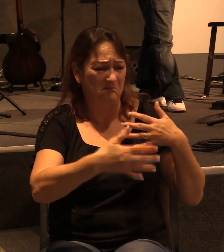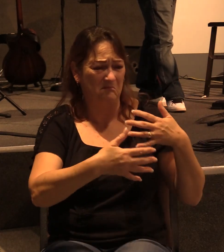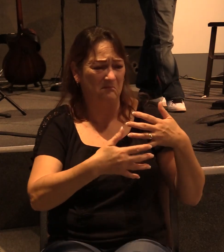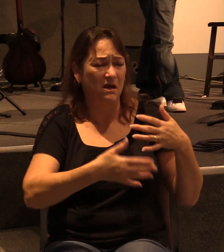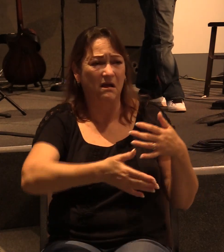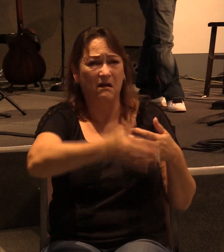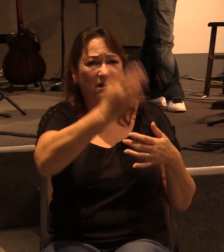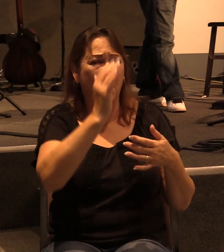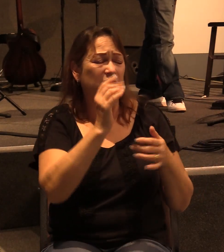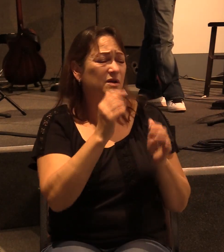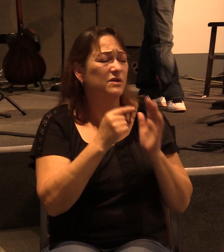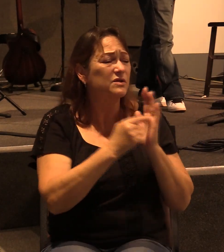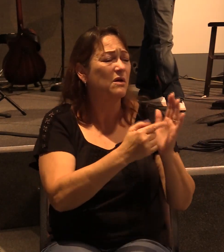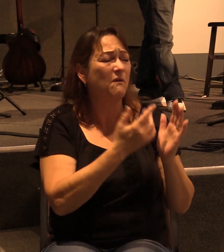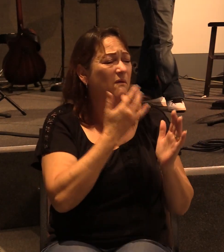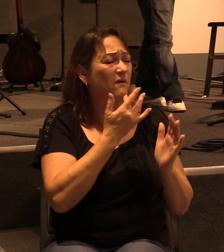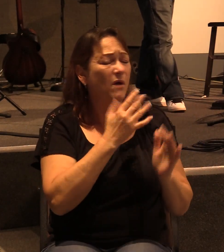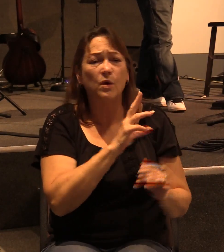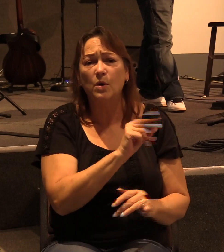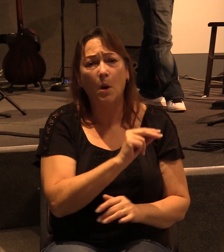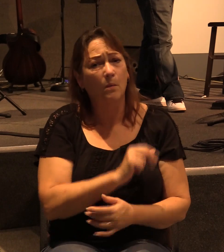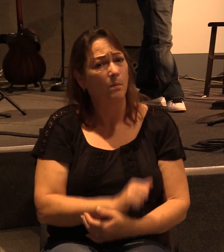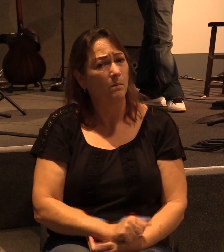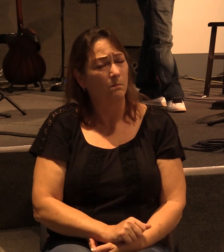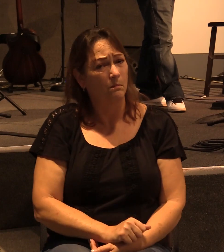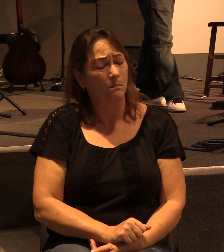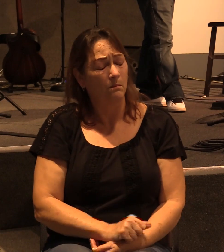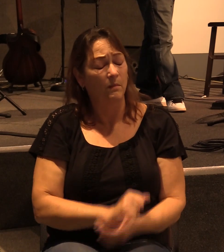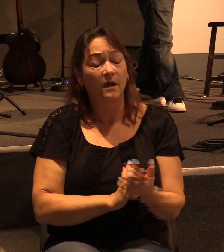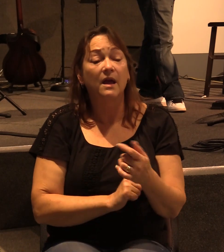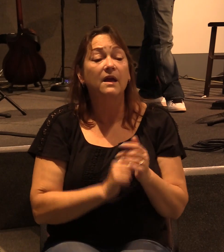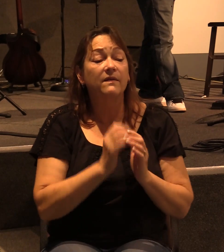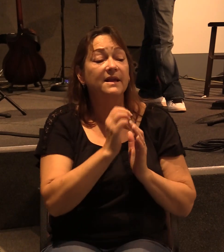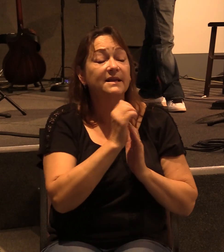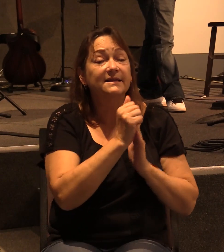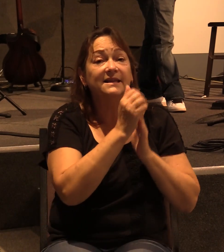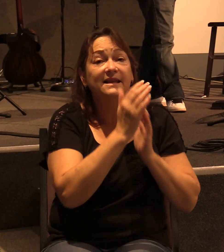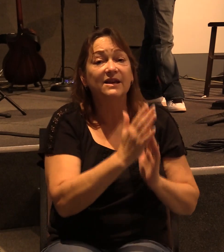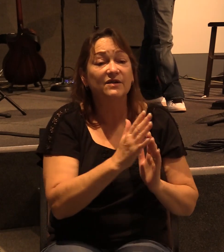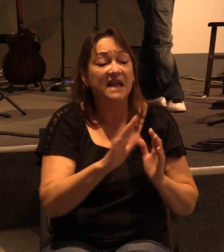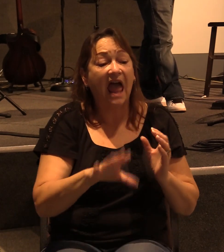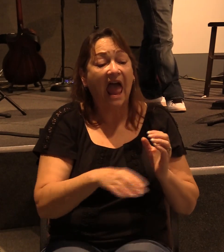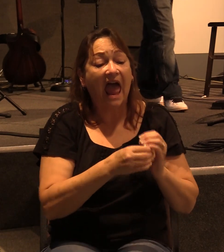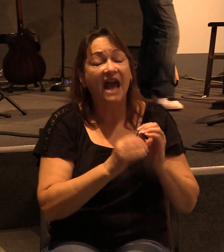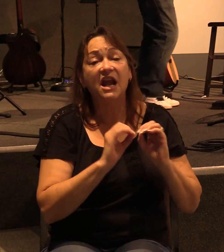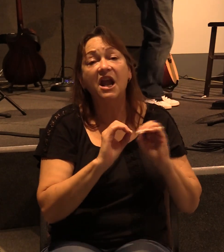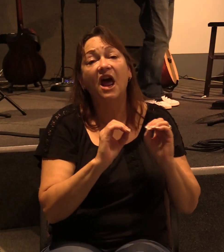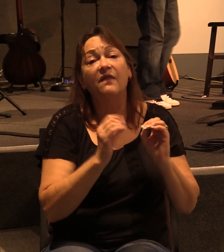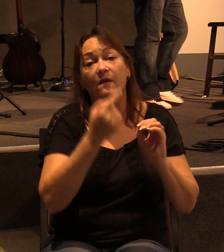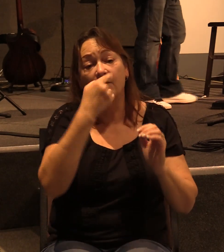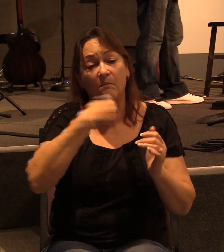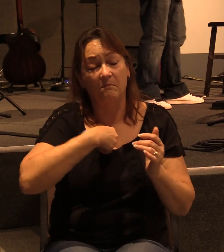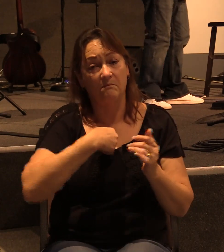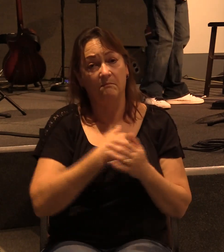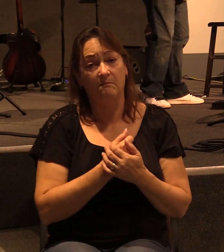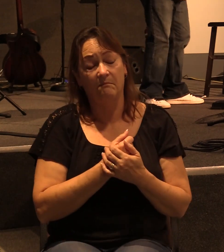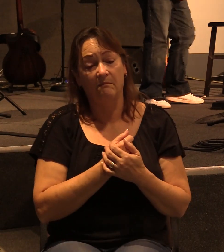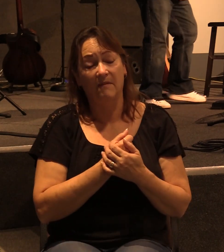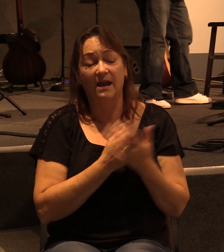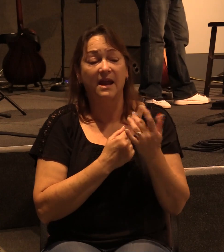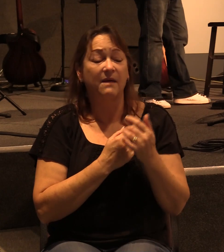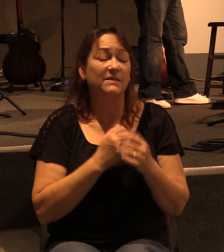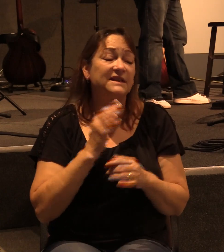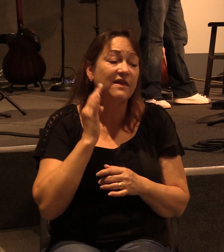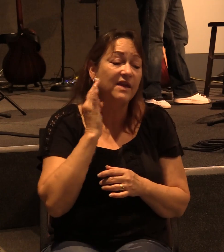God doesn't show favoritism. these leaders added nothing to me, is what Paul's saying. In other words,